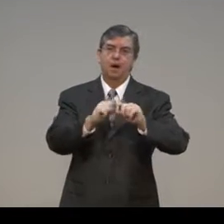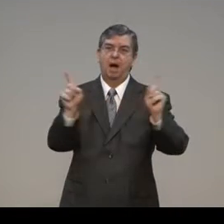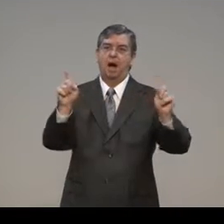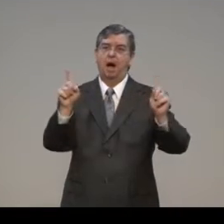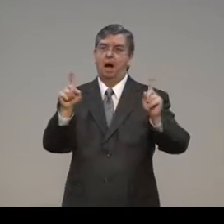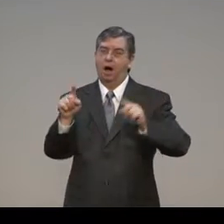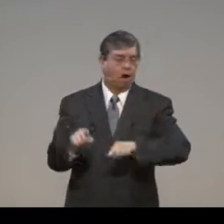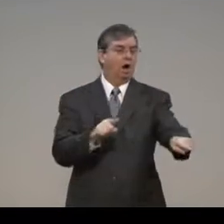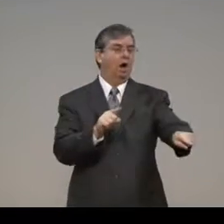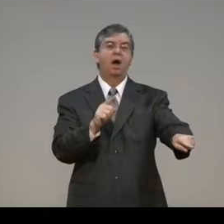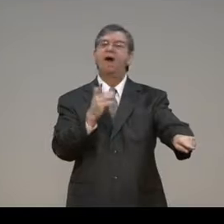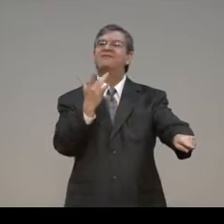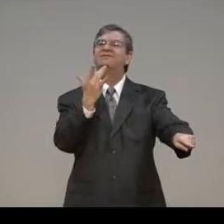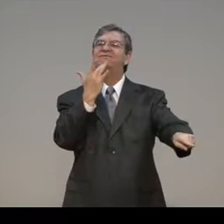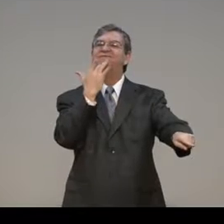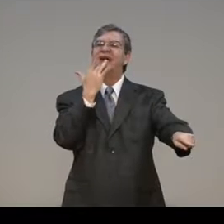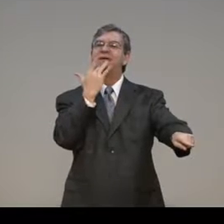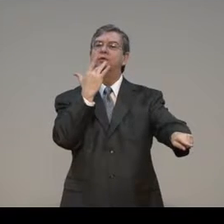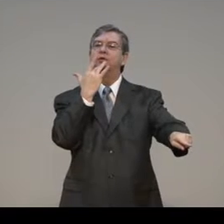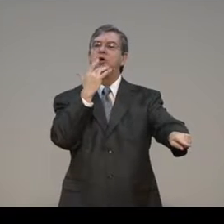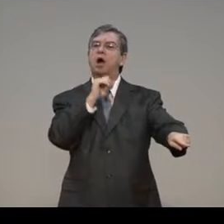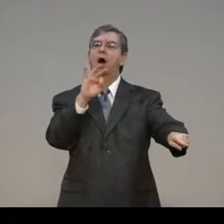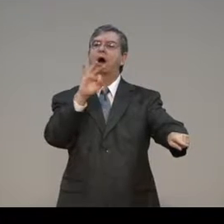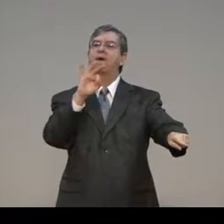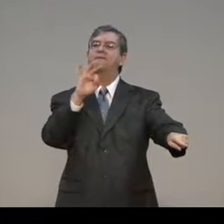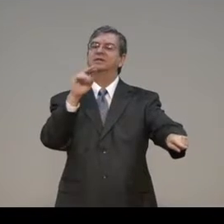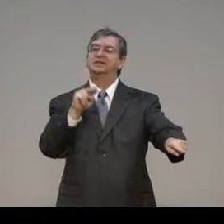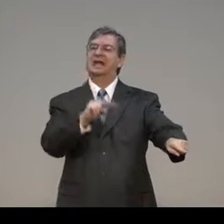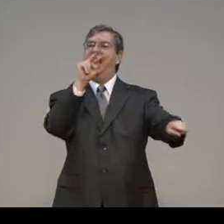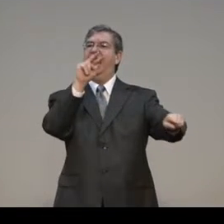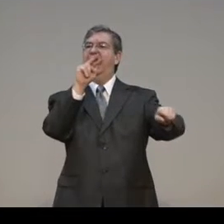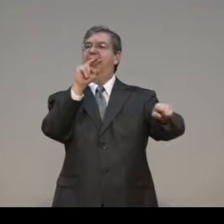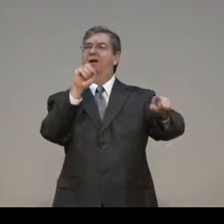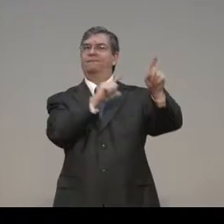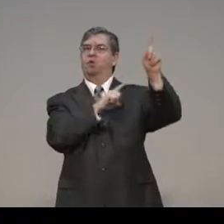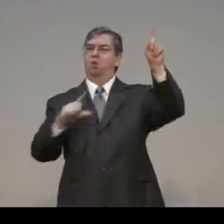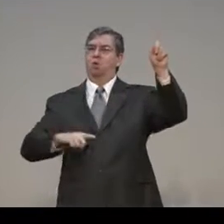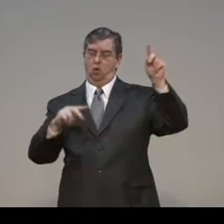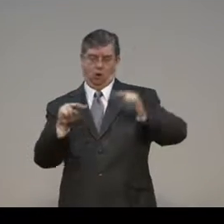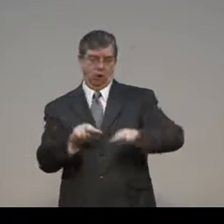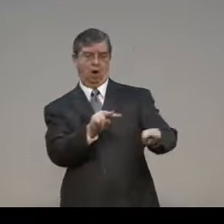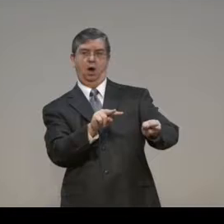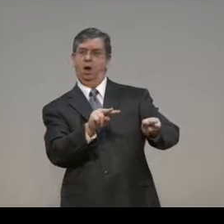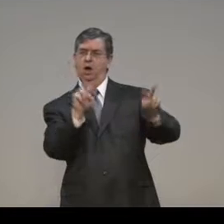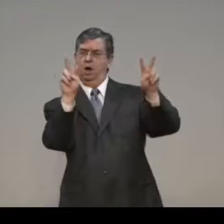They were destroying the earth for their own well pleasure.